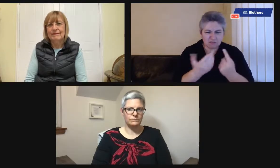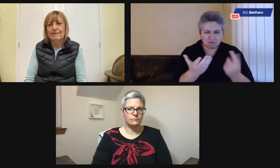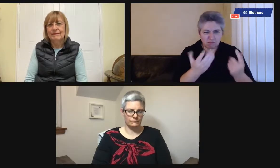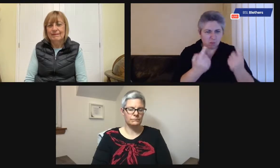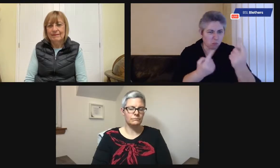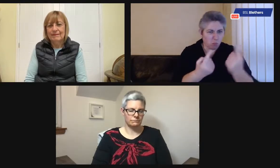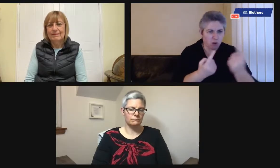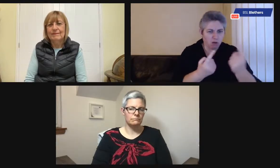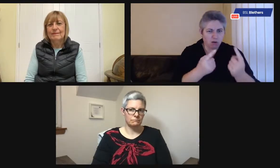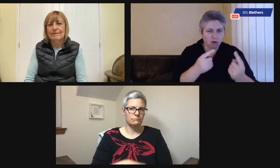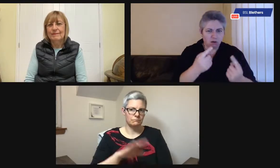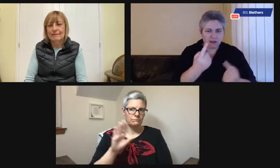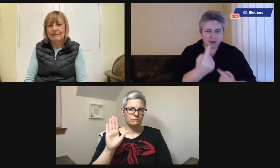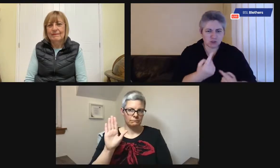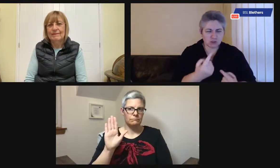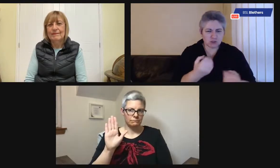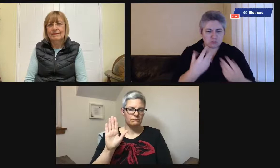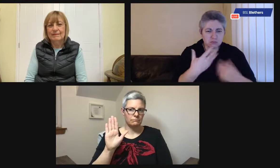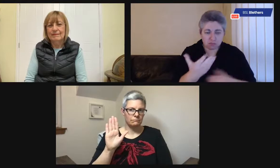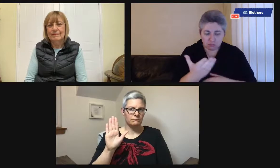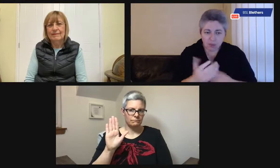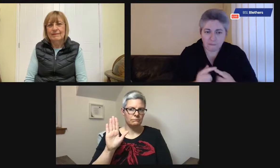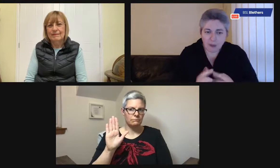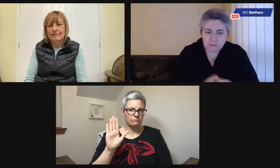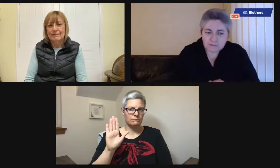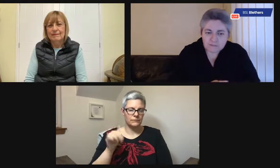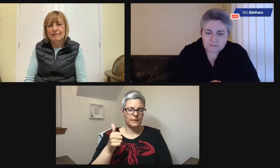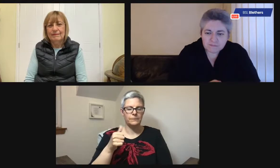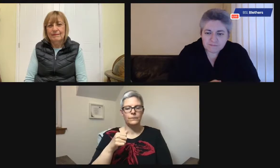Can you maybe pick a couple of things to talk about from this photo each?